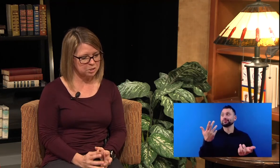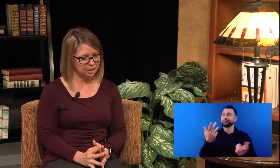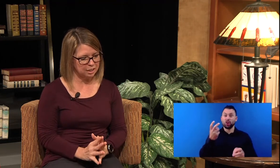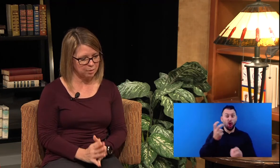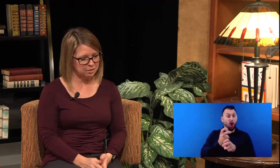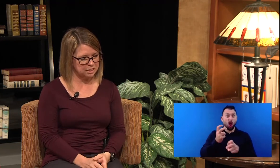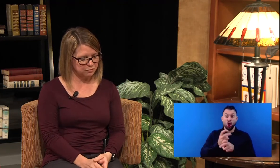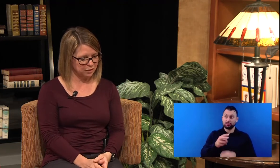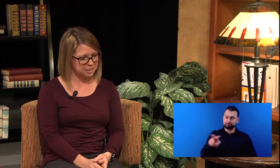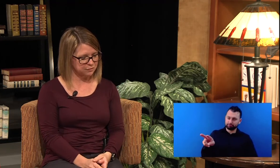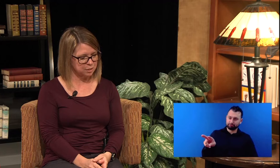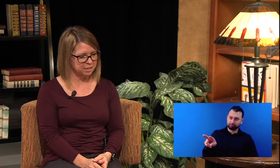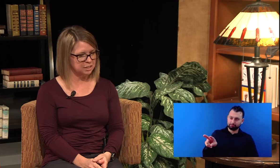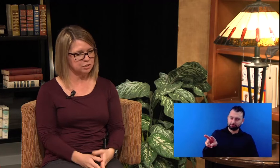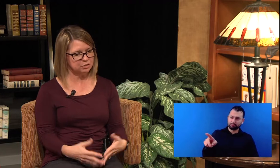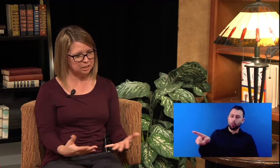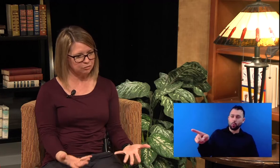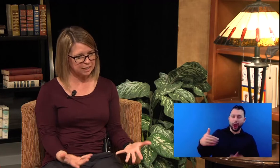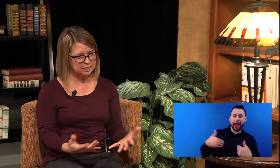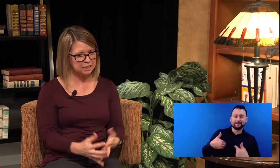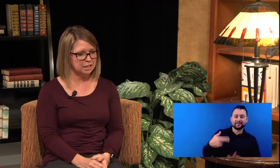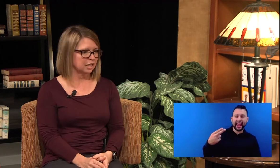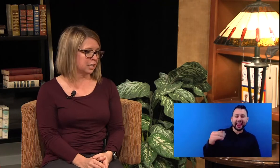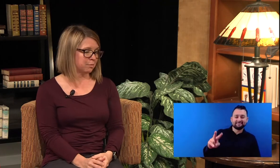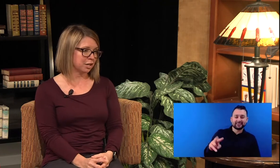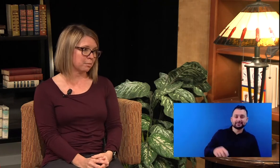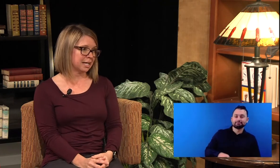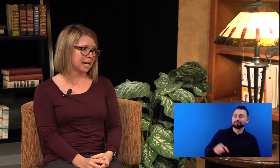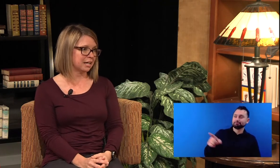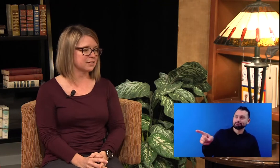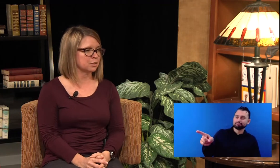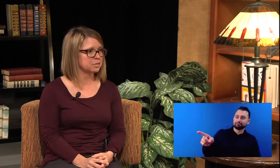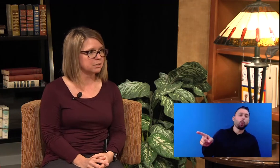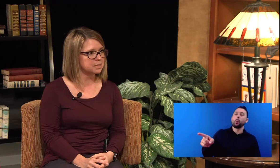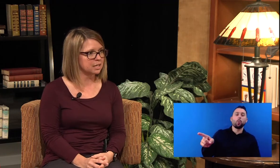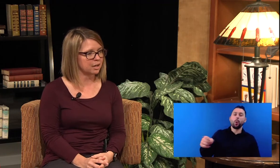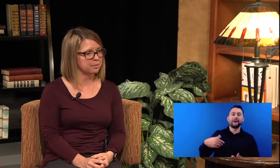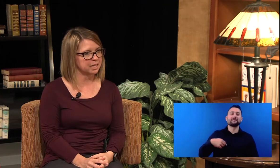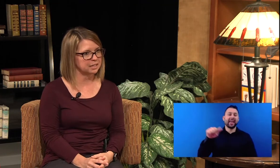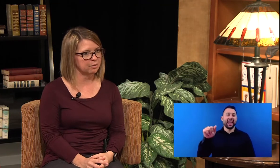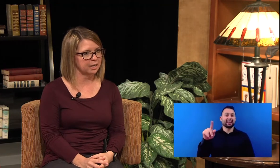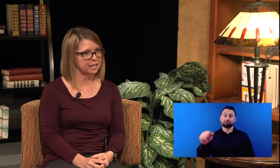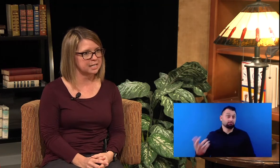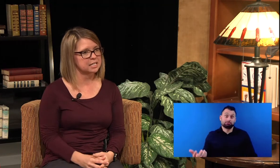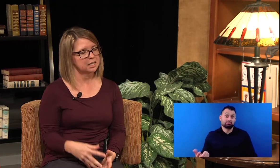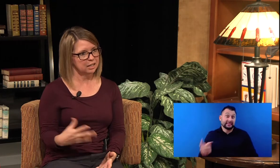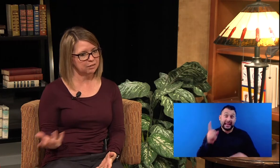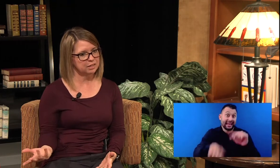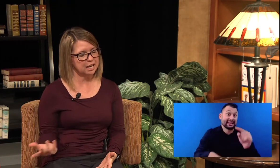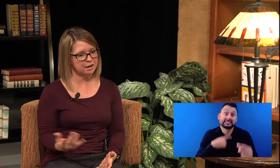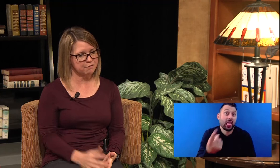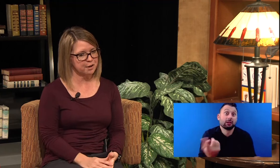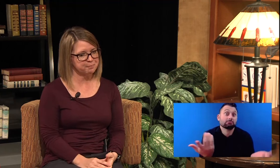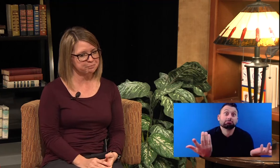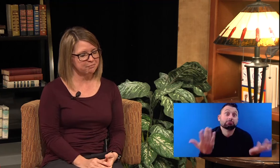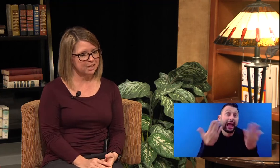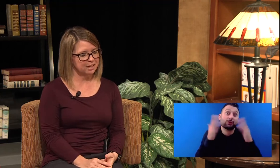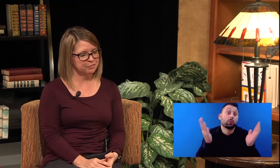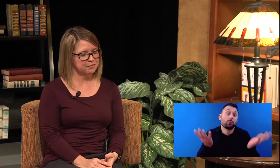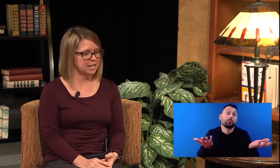talking about as far as if somebody is newly infected, they may or may not have symptoms, um, that they recognize if they have, um, if they've had